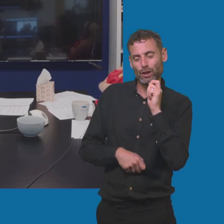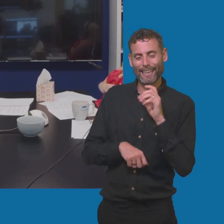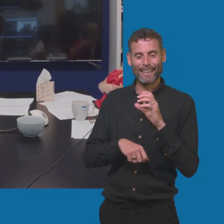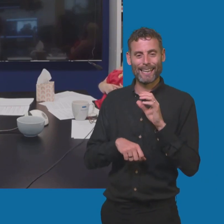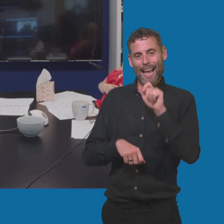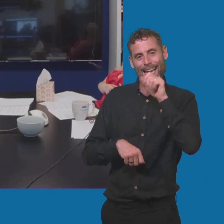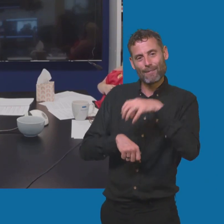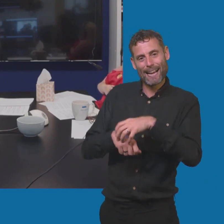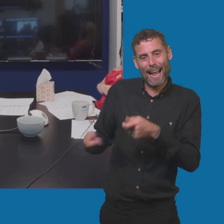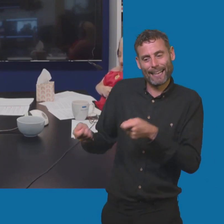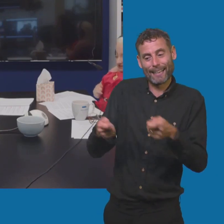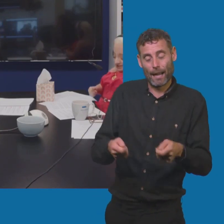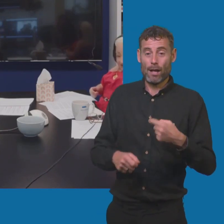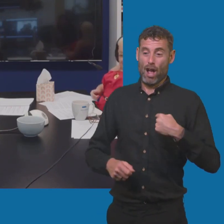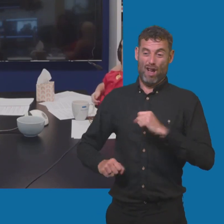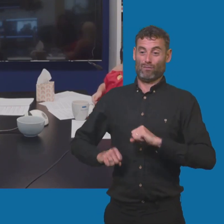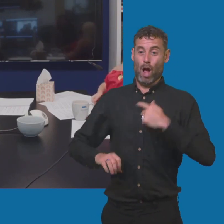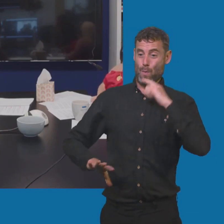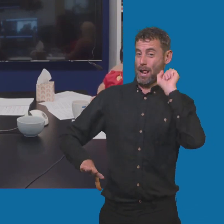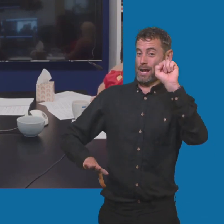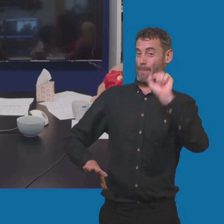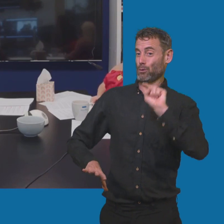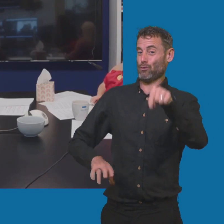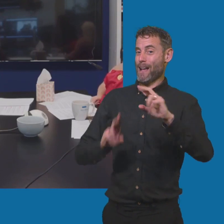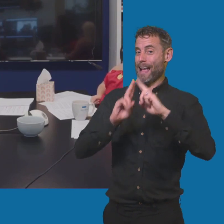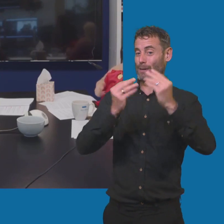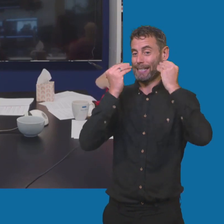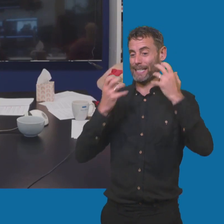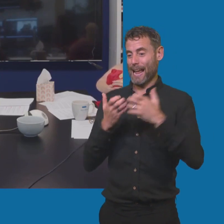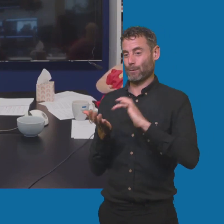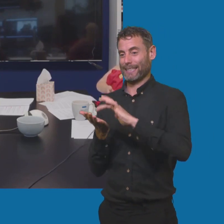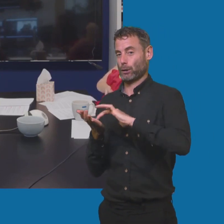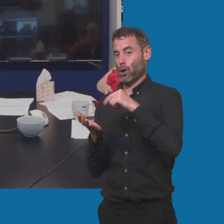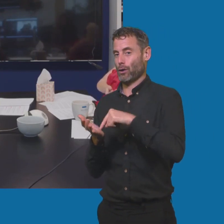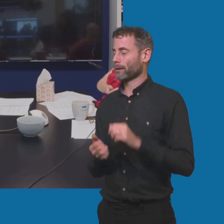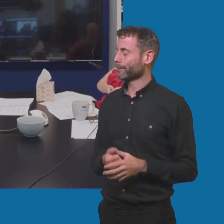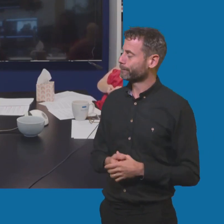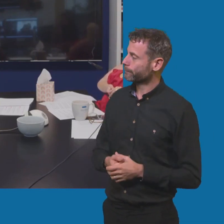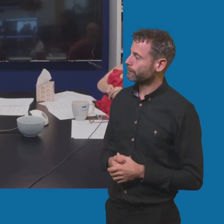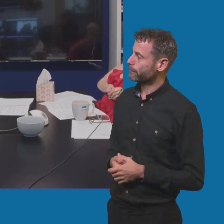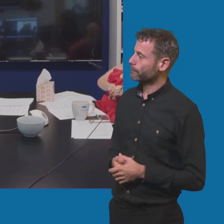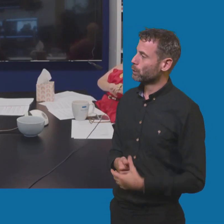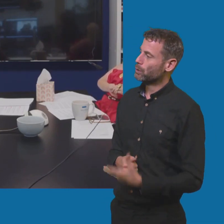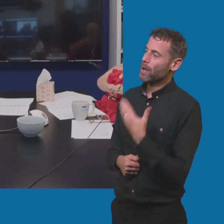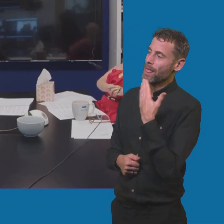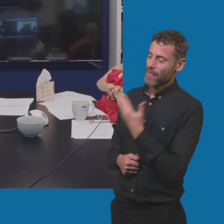Yeah, see, I'll be knocking on your door, my darling. Thank you so much, guys. It's been a pleasure. Thank you so much. Take care, my lovely.